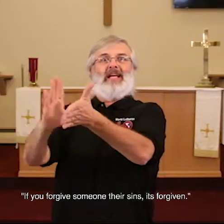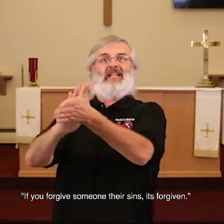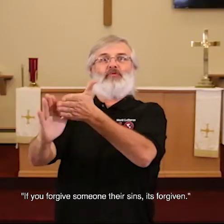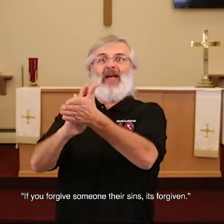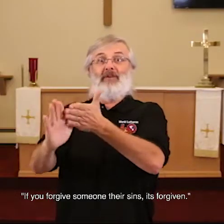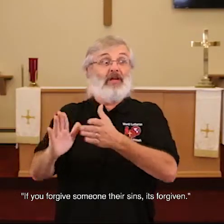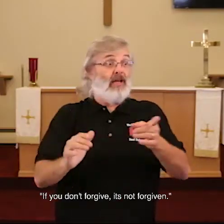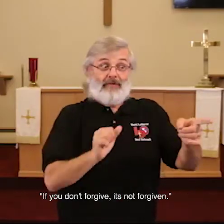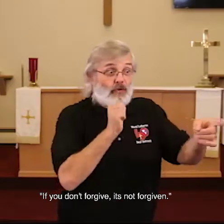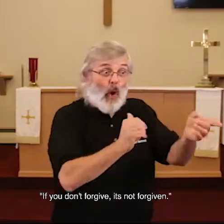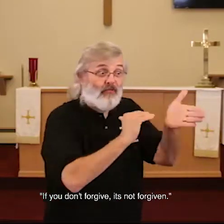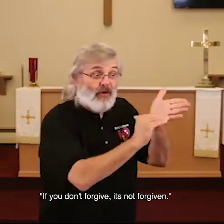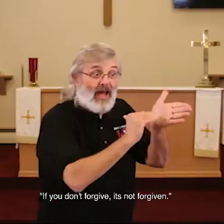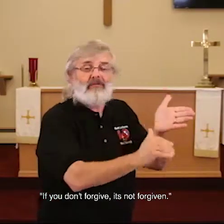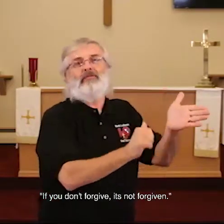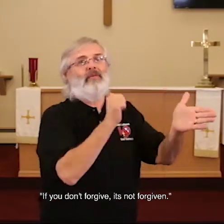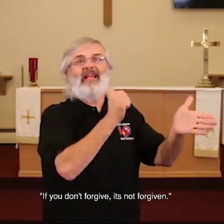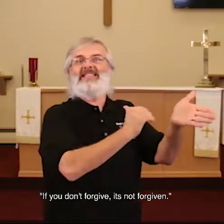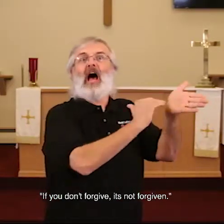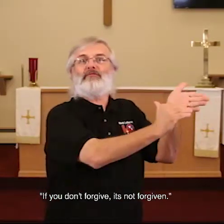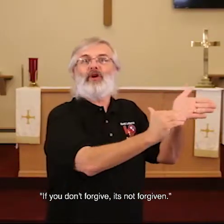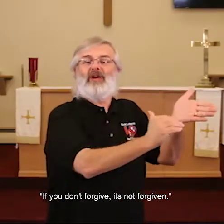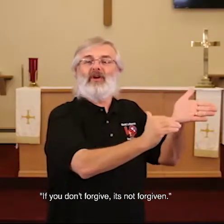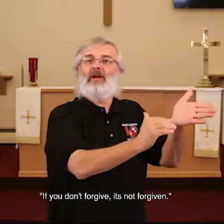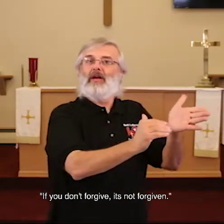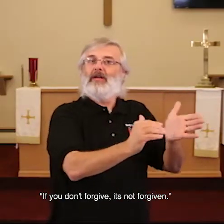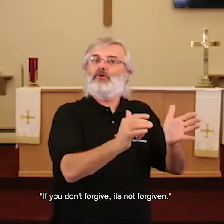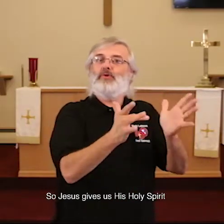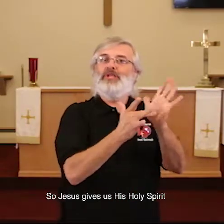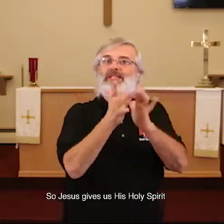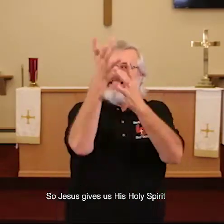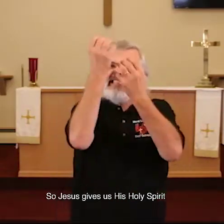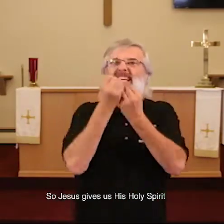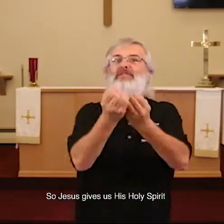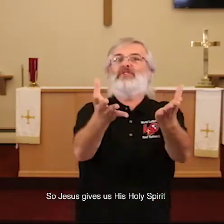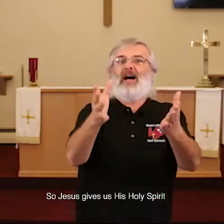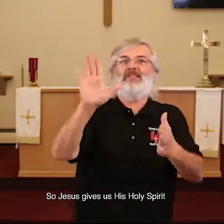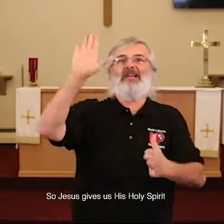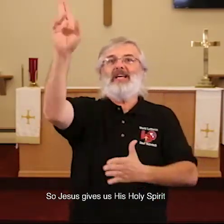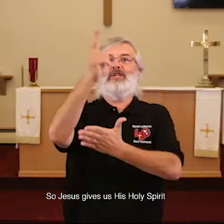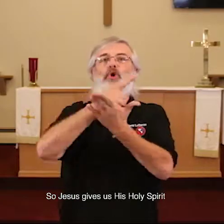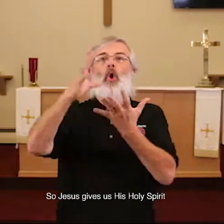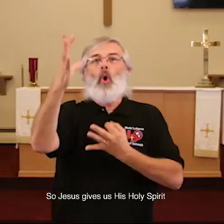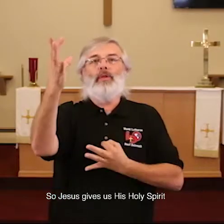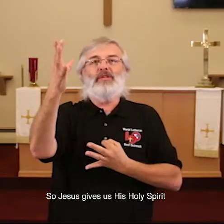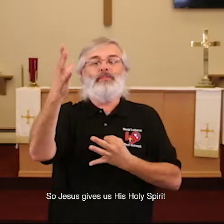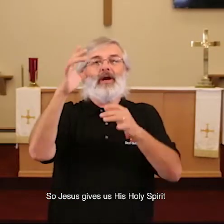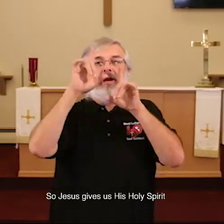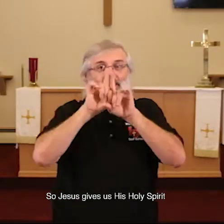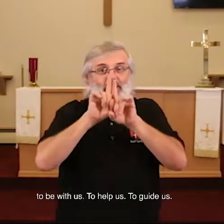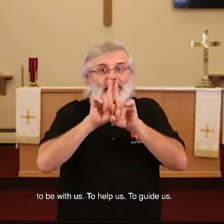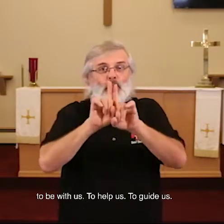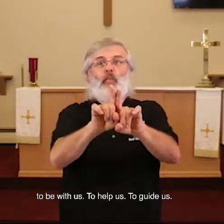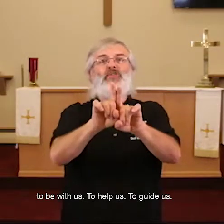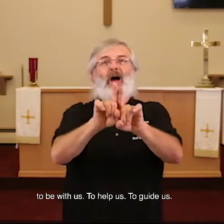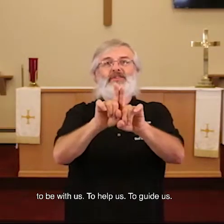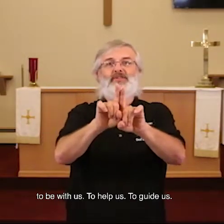it's forgiven. If you don't forgive, it's not forgiven. So Jesus gives us His Holy Spirit to be with us,